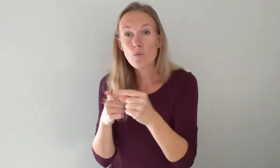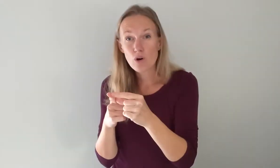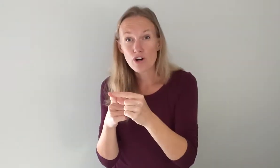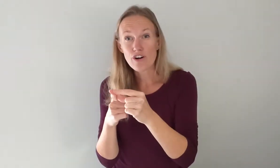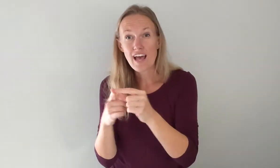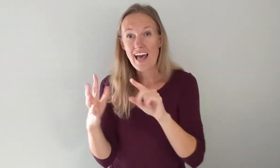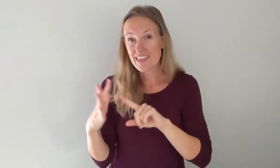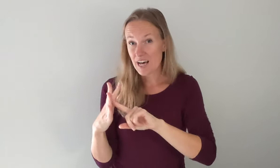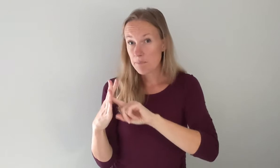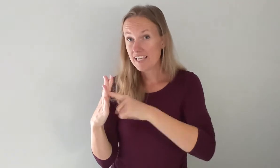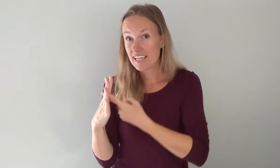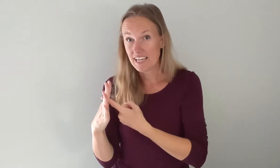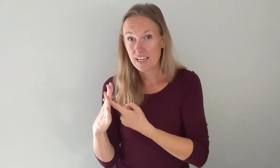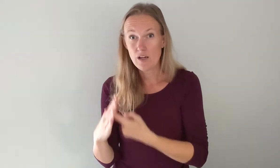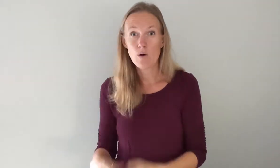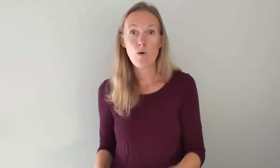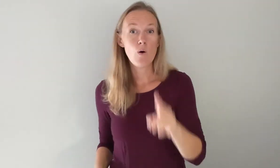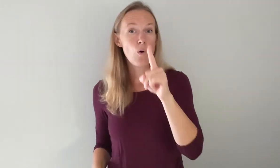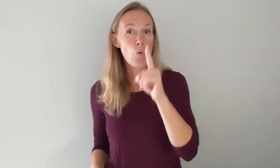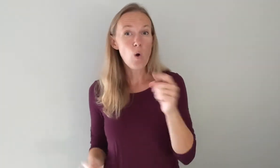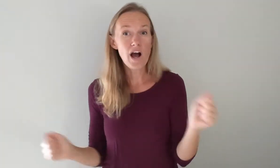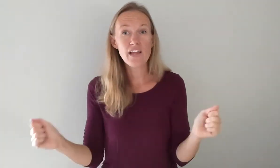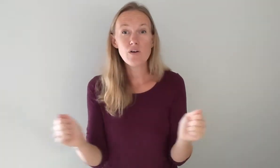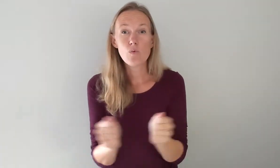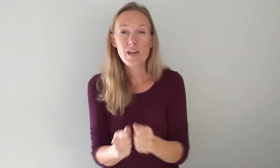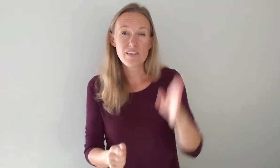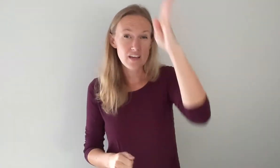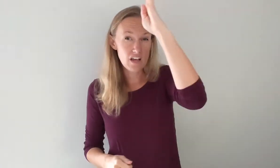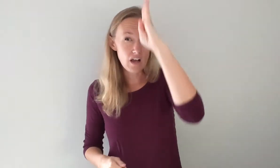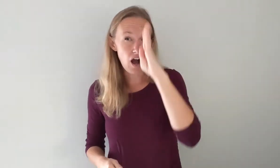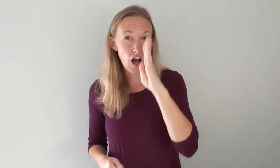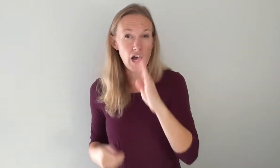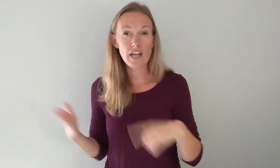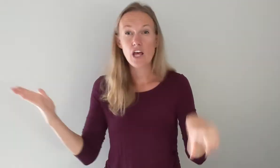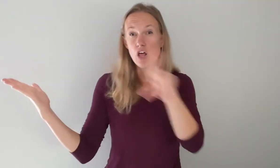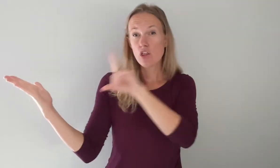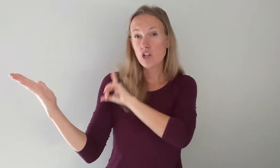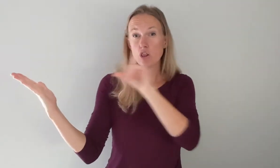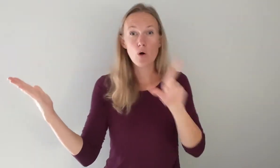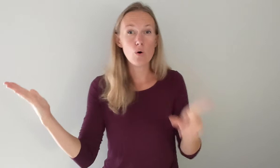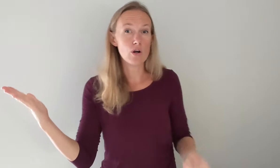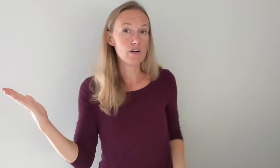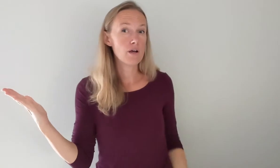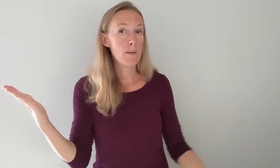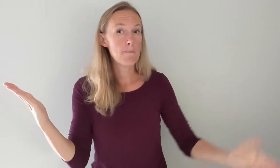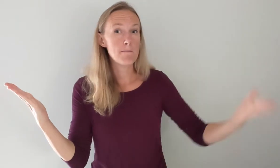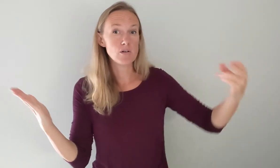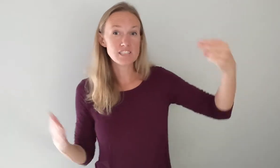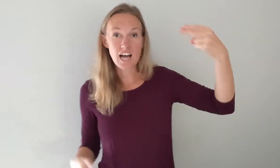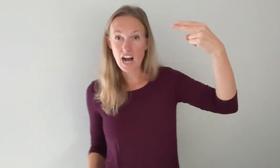word at the beginning. One with God. The Lord. Most high.